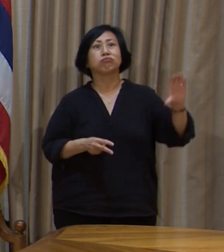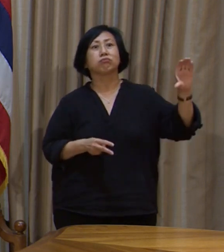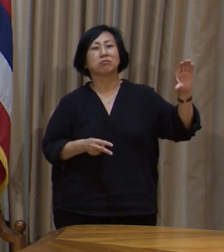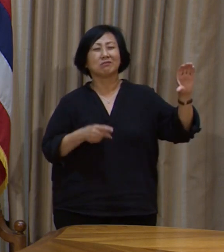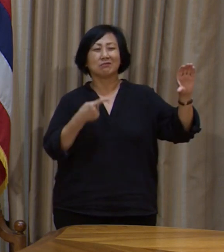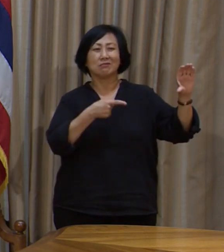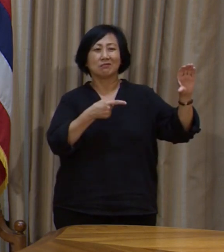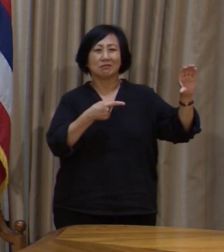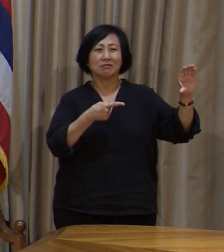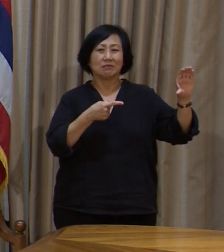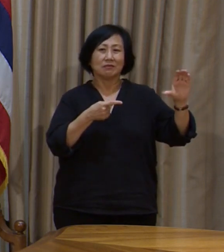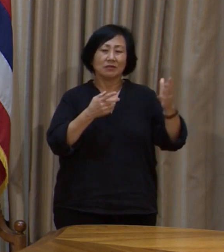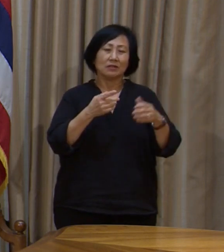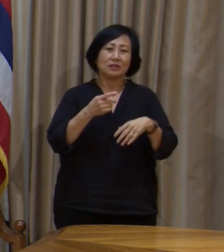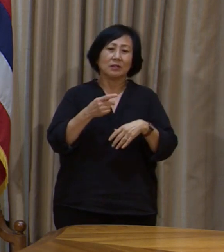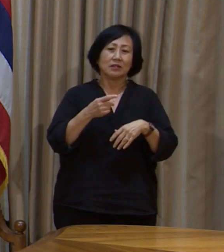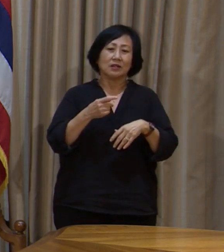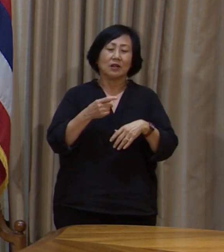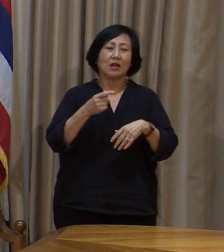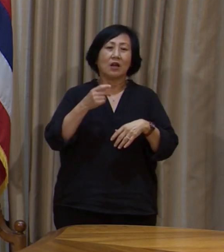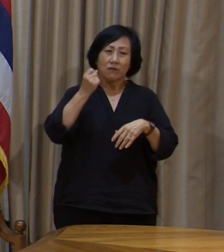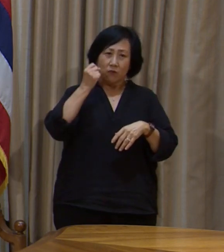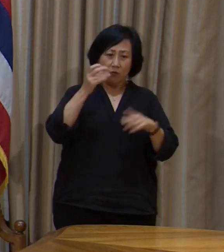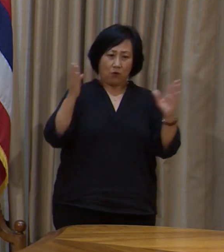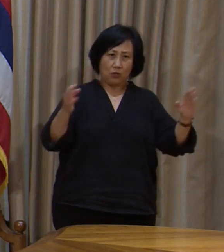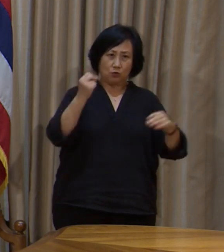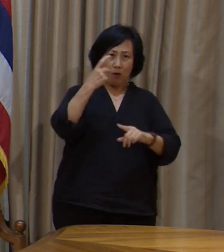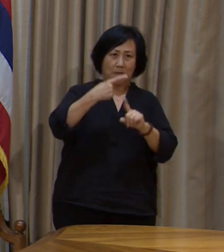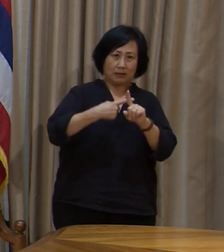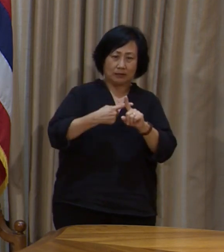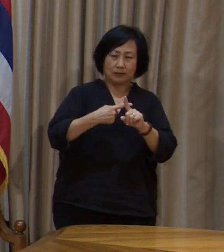implementing the furlough for a 12-month period.